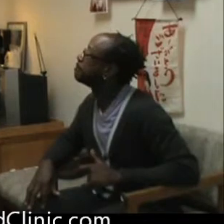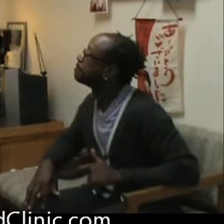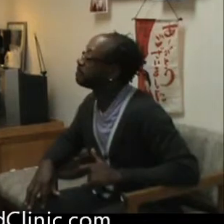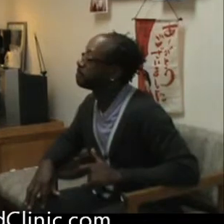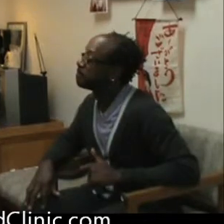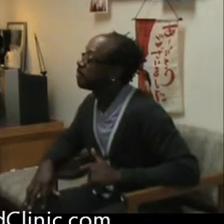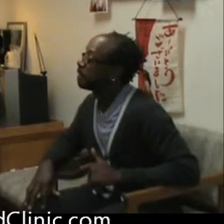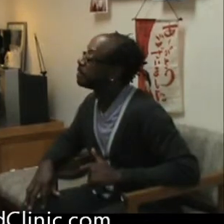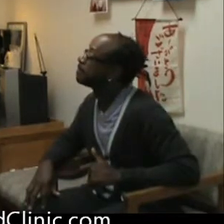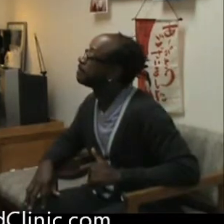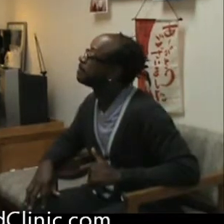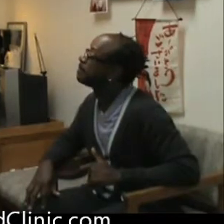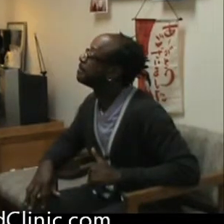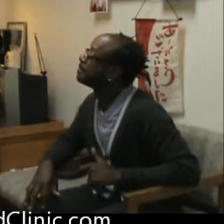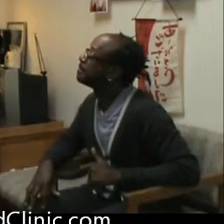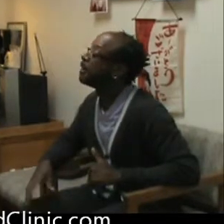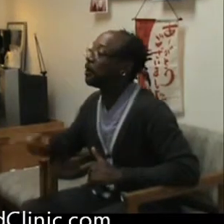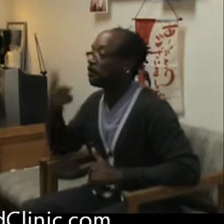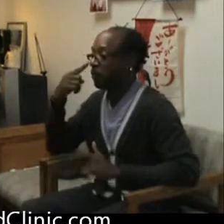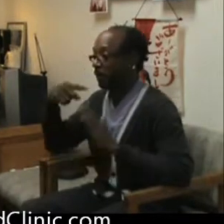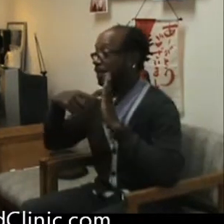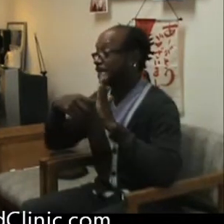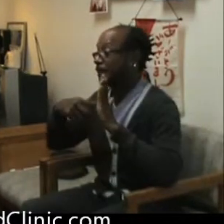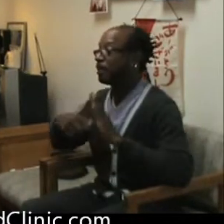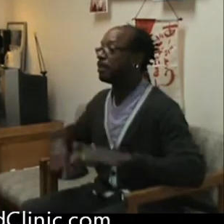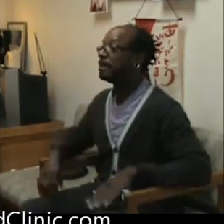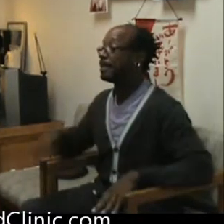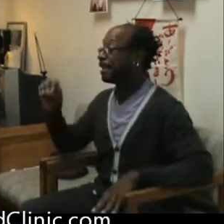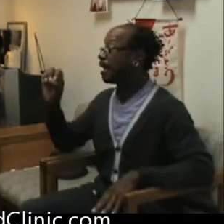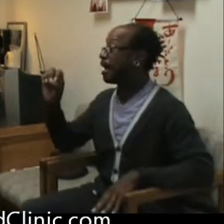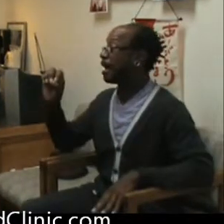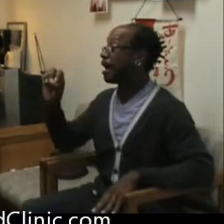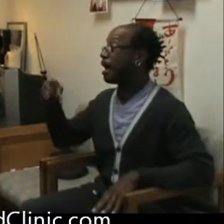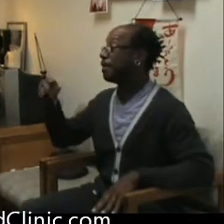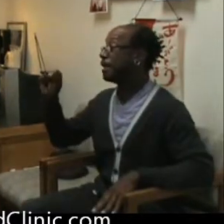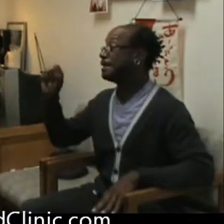Wow. For example, the optic nerve for the eye.